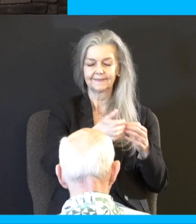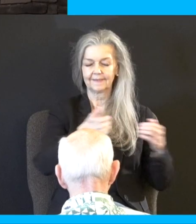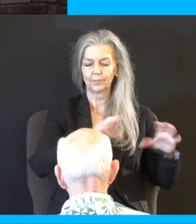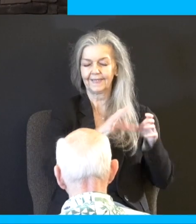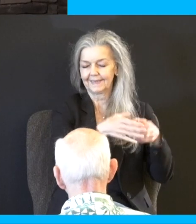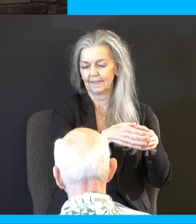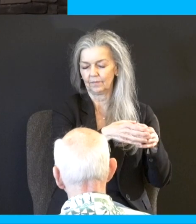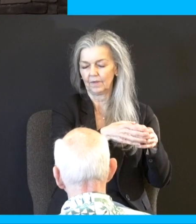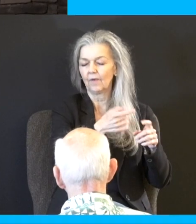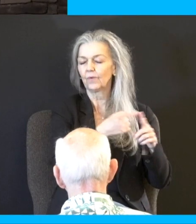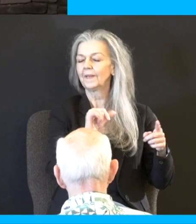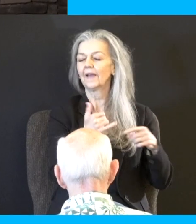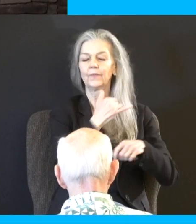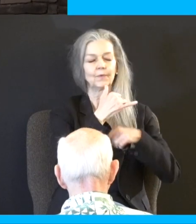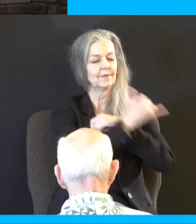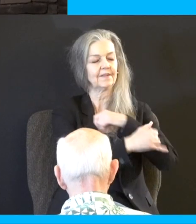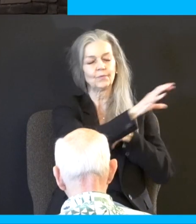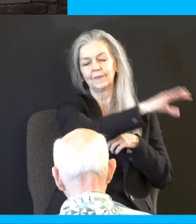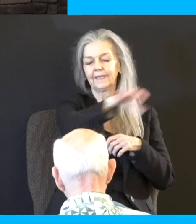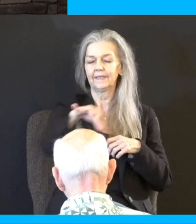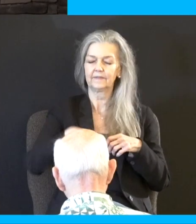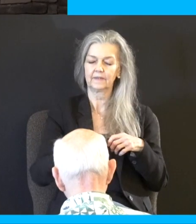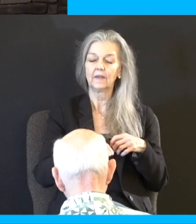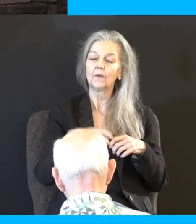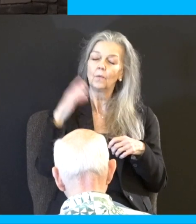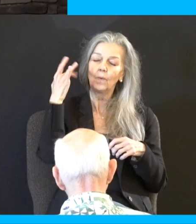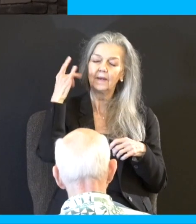so that from them, Lord, in the fullness of time, you could bring forth your son, born of a virgin,